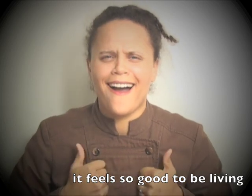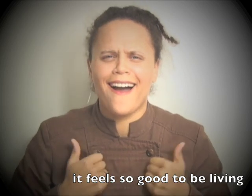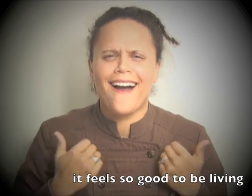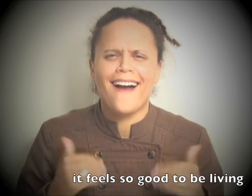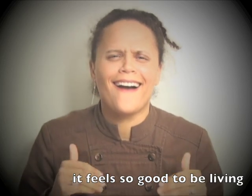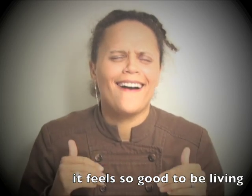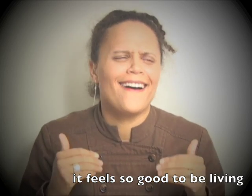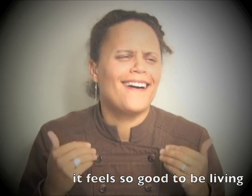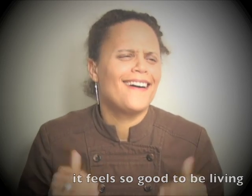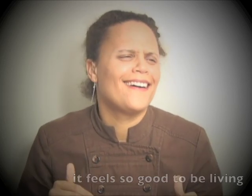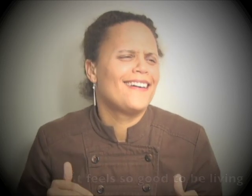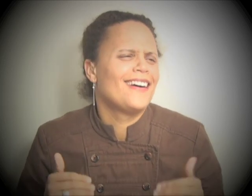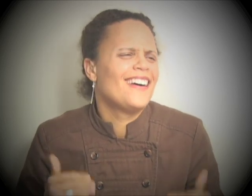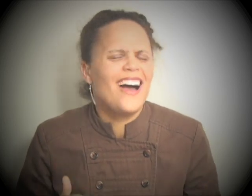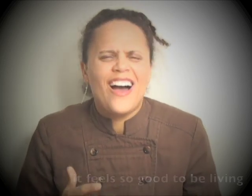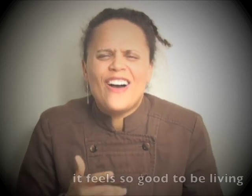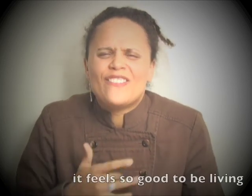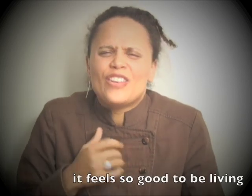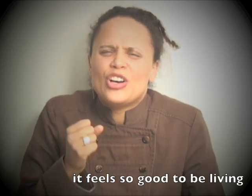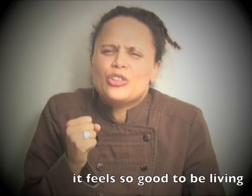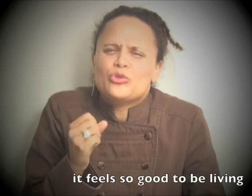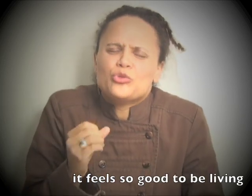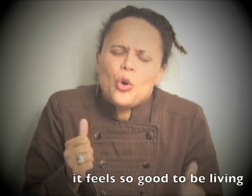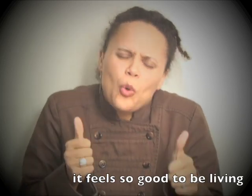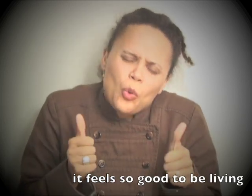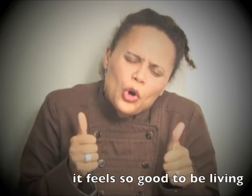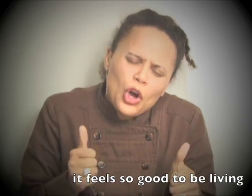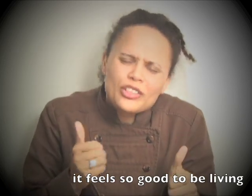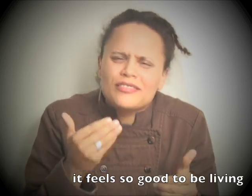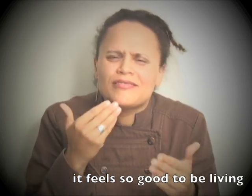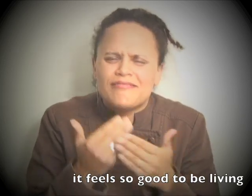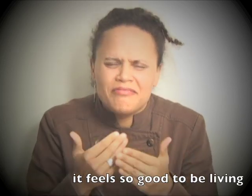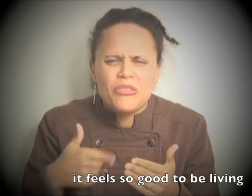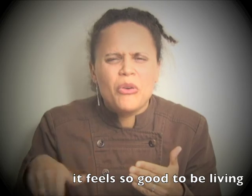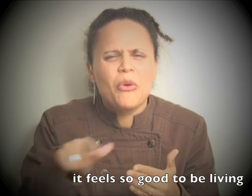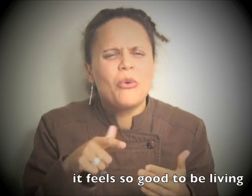It feels so good to be living